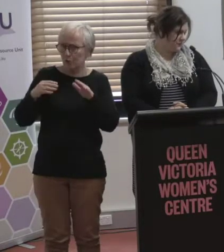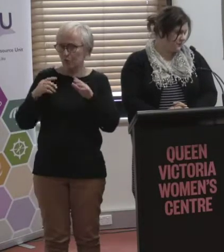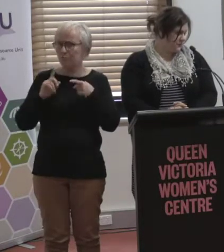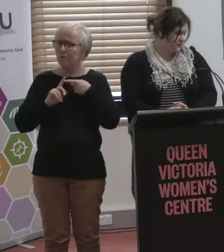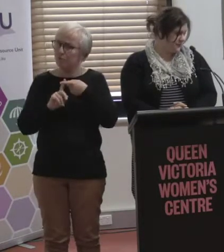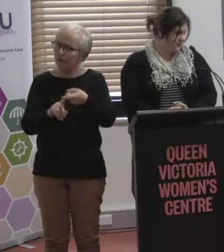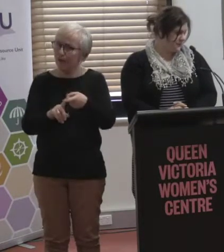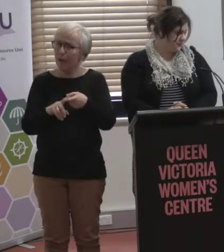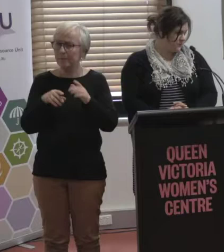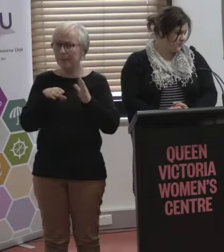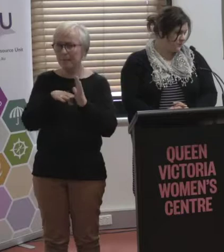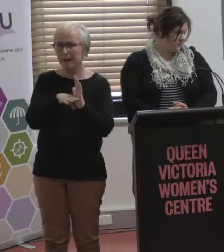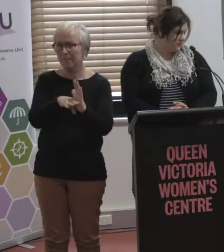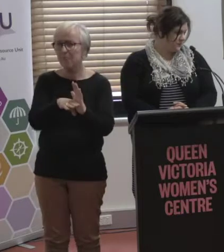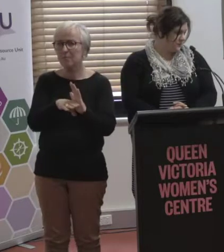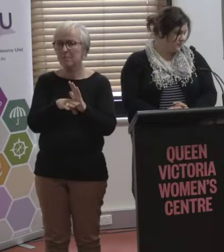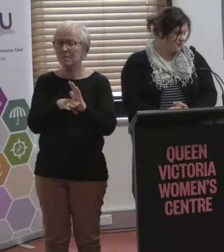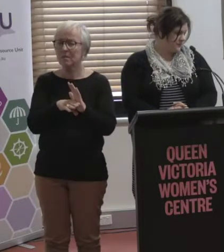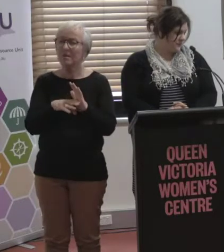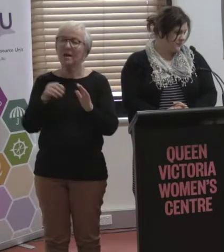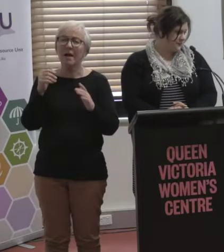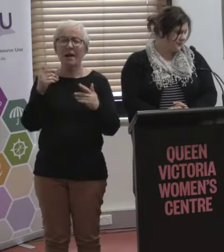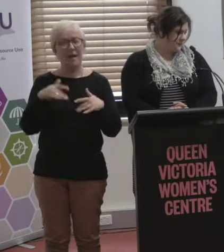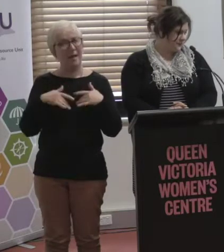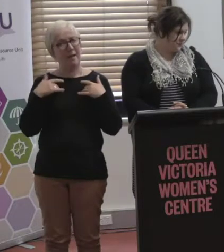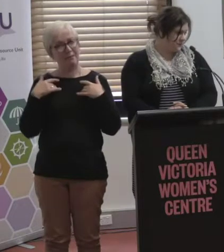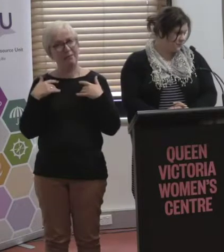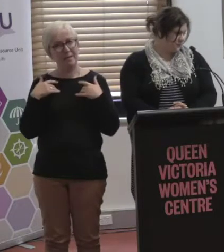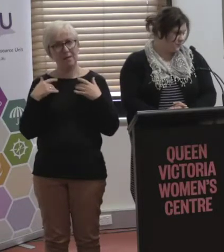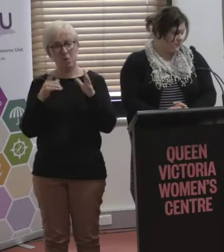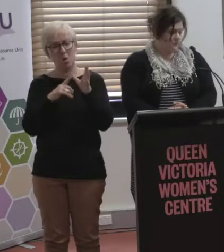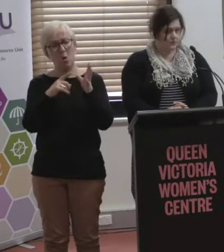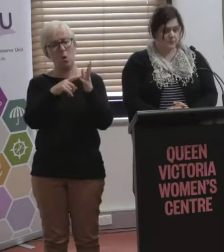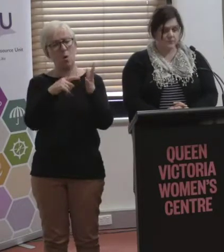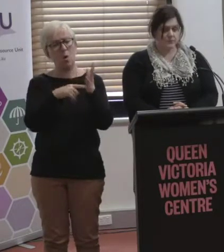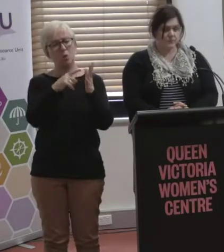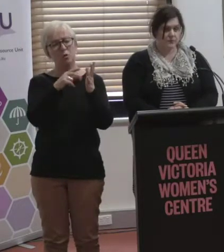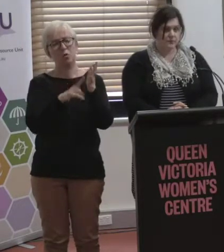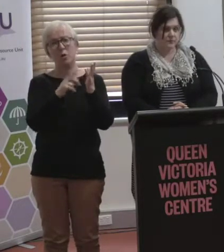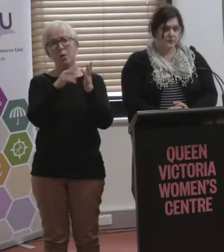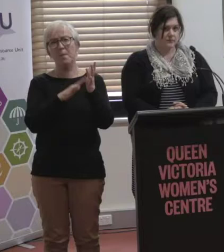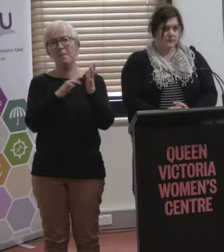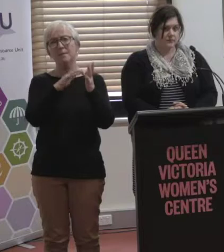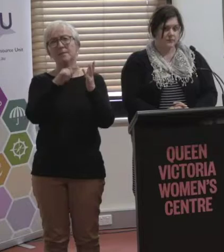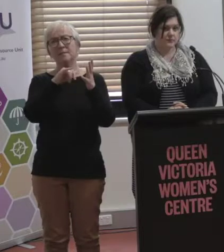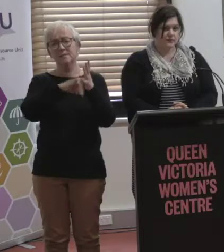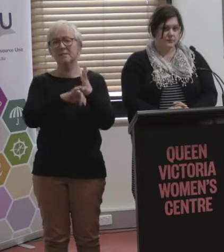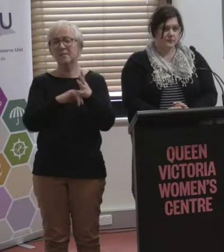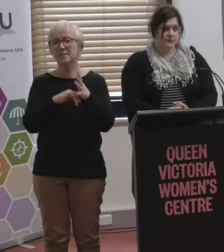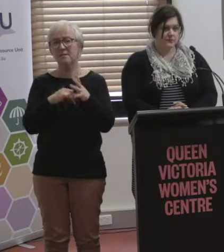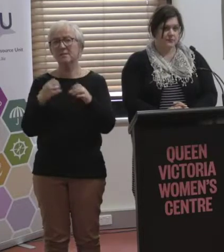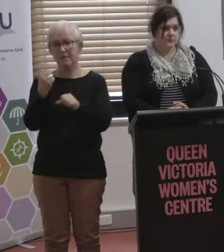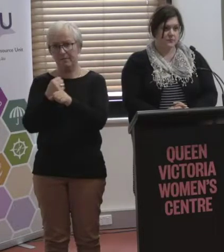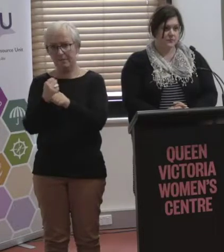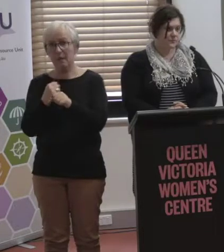autonomous vehicles, I think, definitely are closer than probably some of us are more comfortable to imagine. We